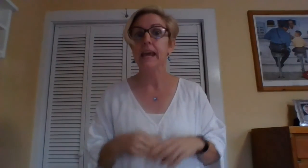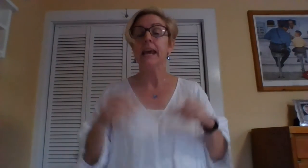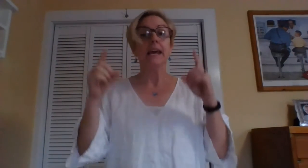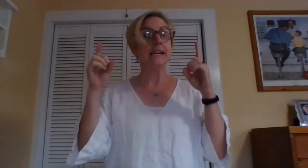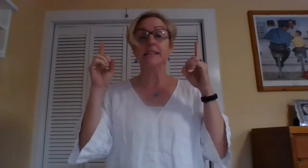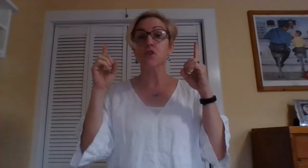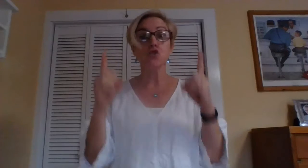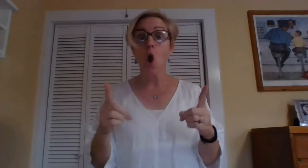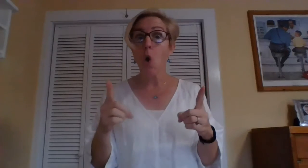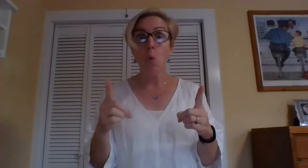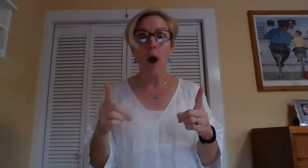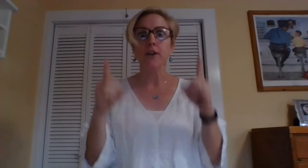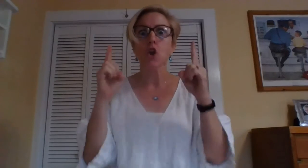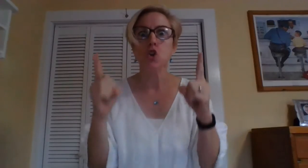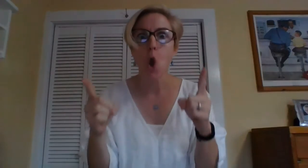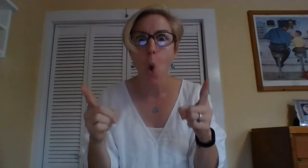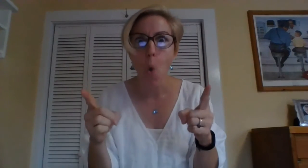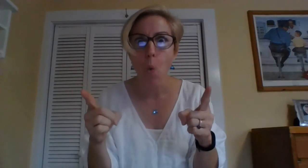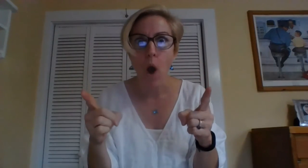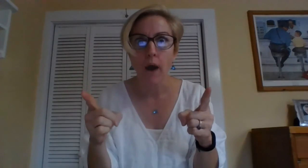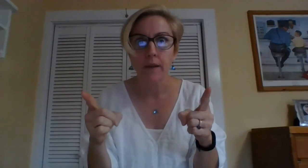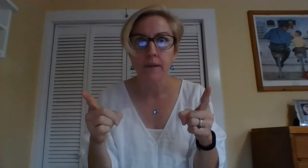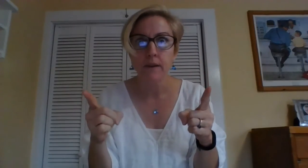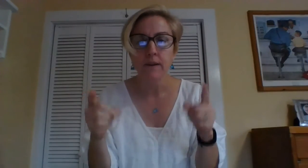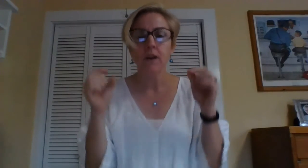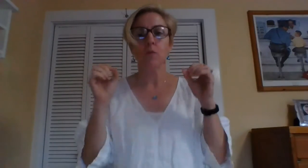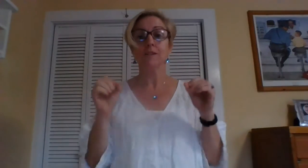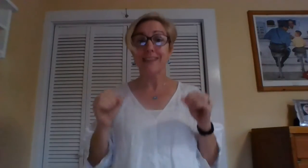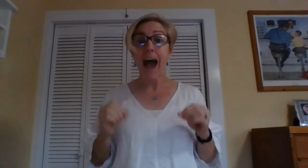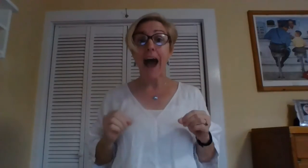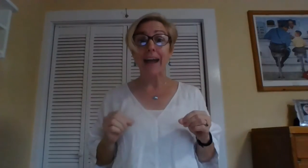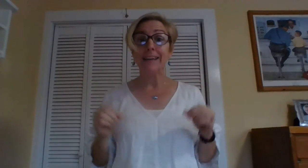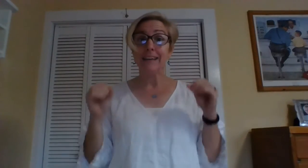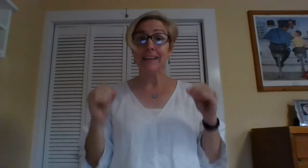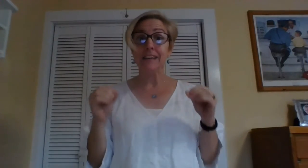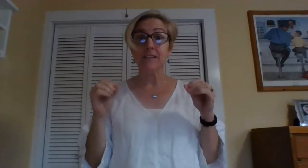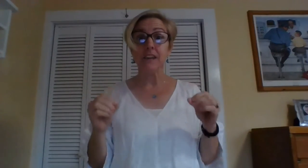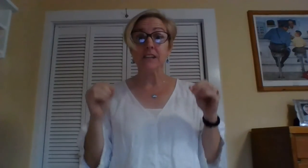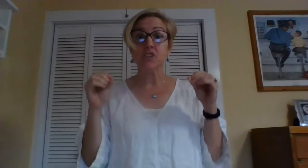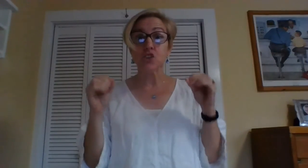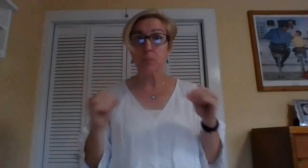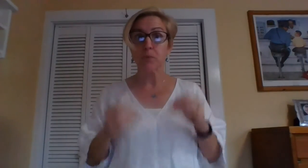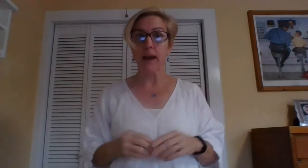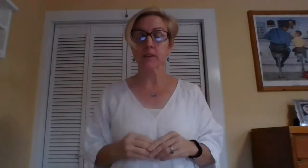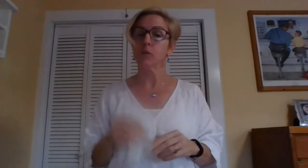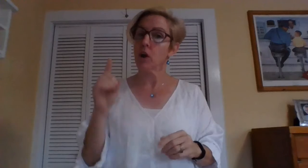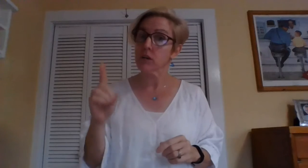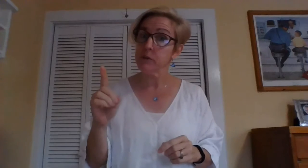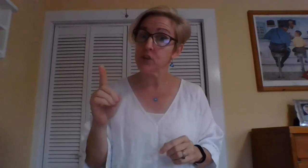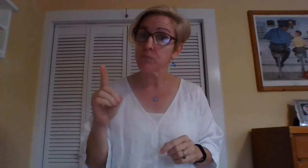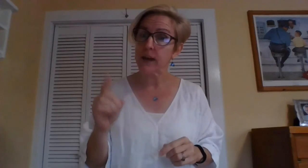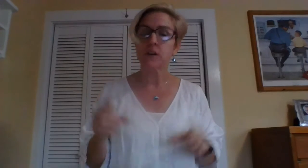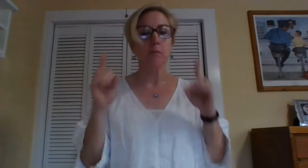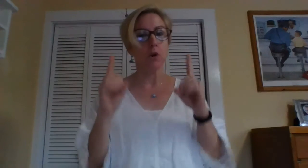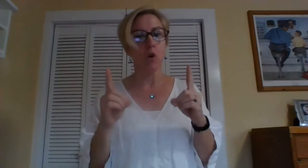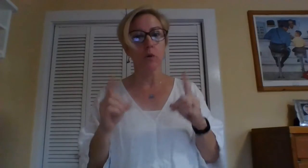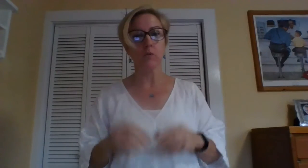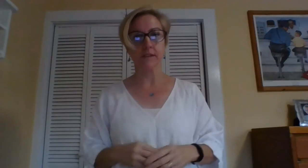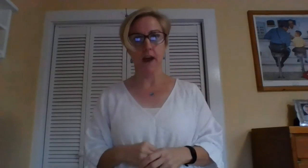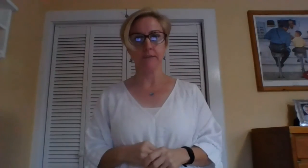He said, no one, no one will die in this shipwreck. We are going to be shipwrecked, but no one will die.